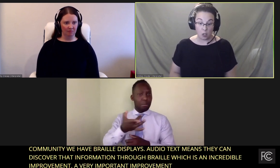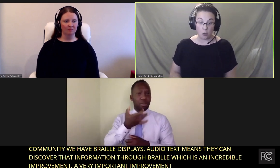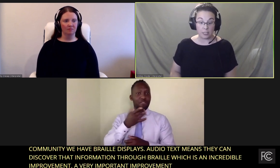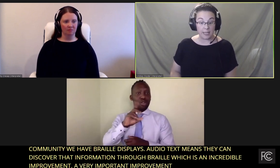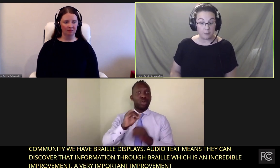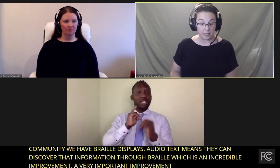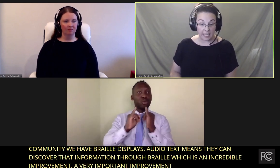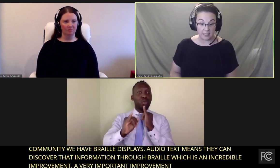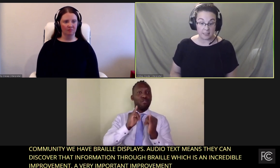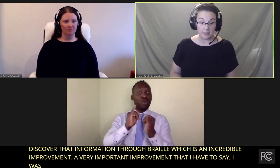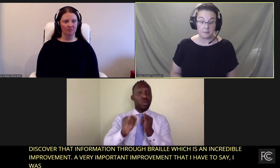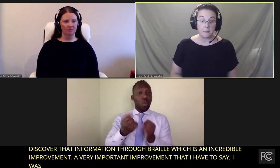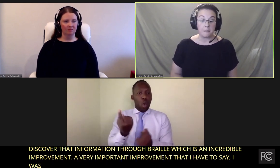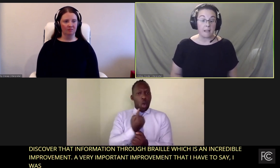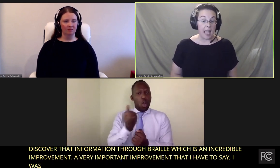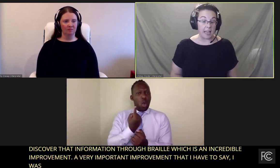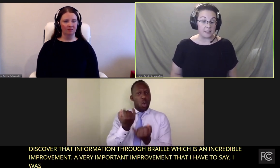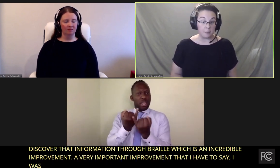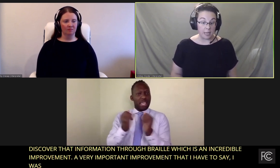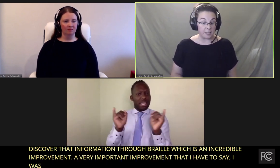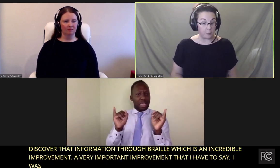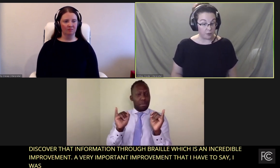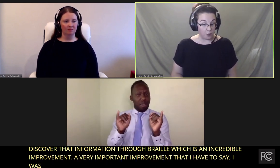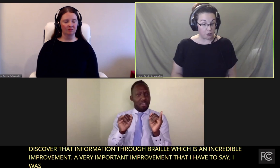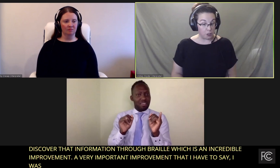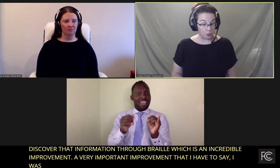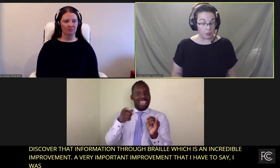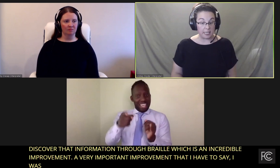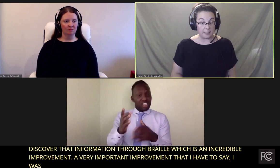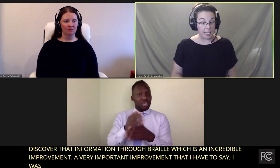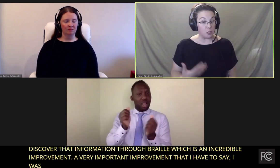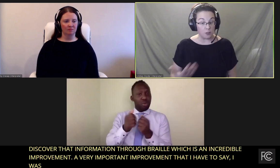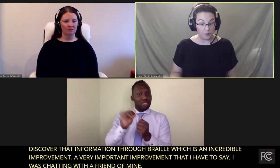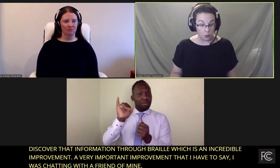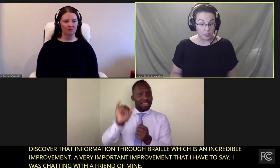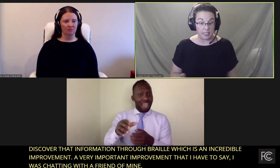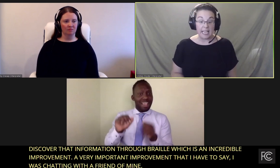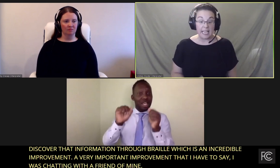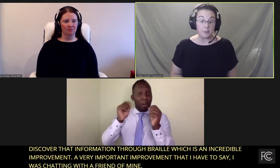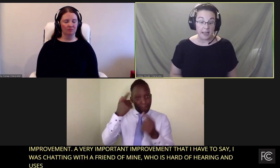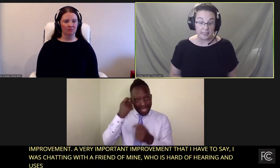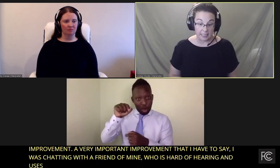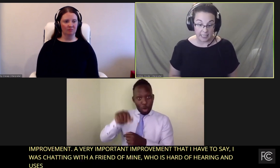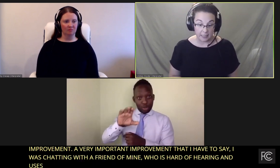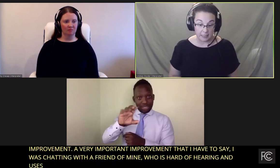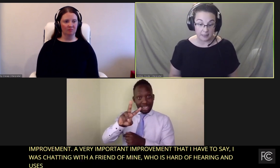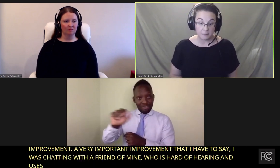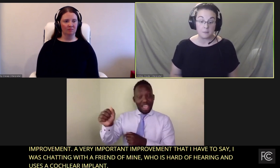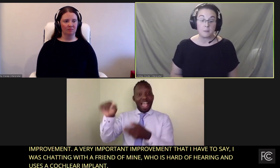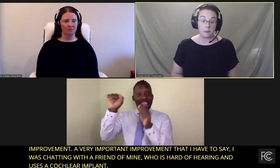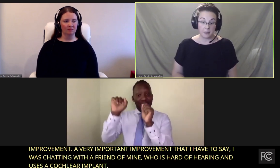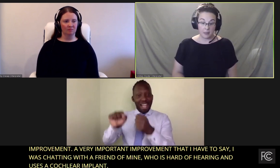hearing and uses a cochlear implant. And sometimes he prefers to do his interviews independently.